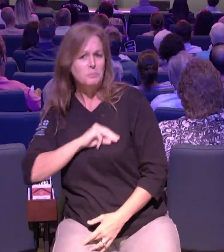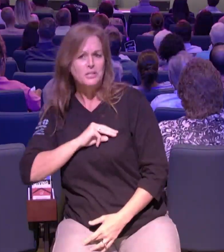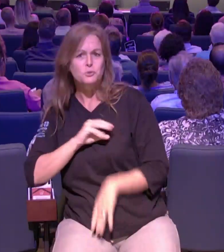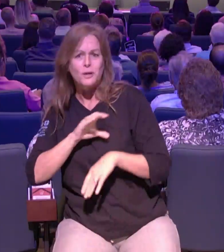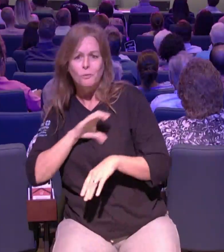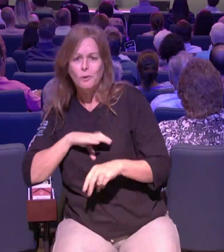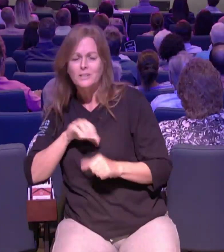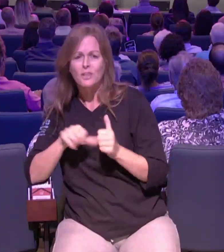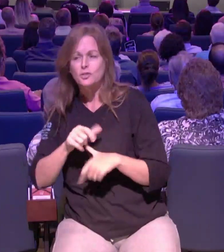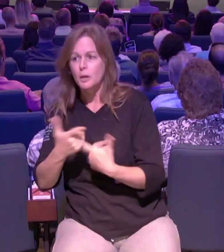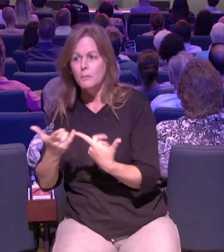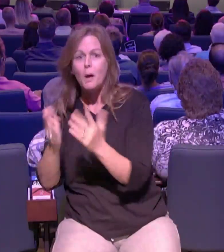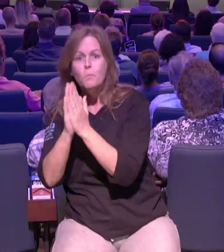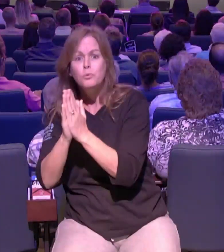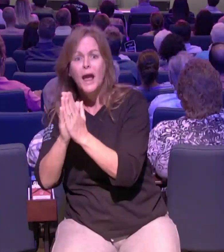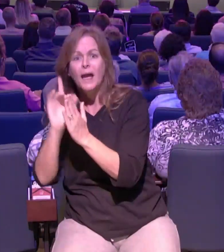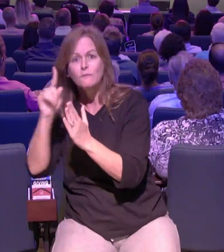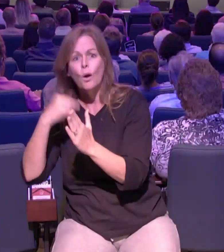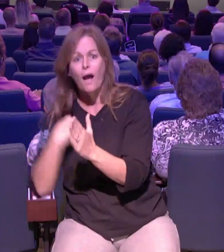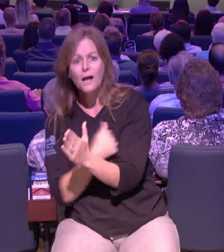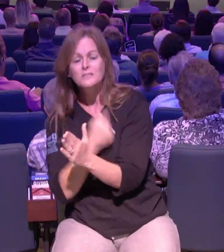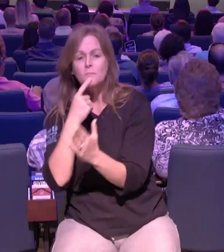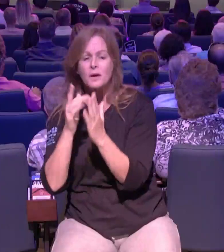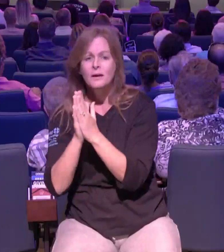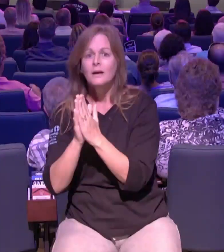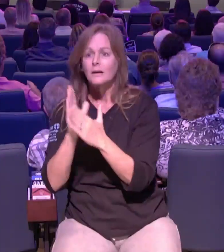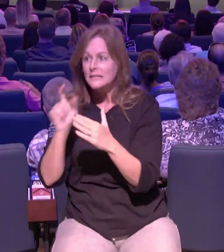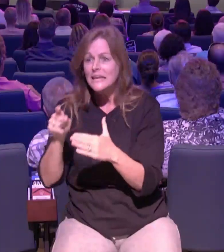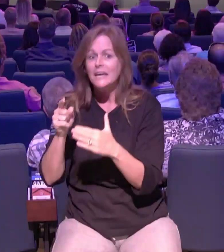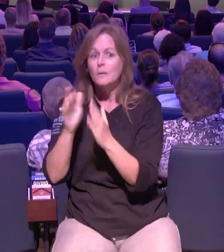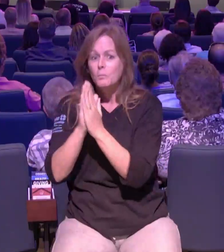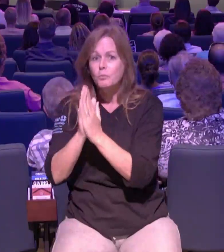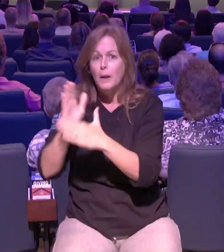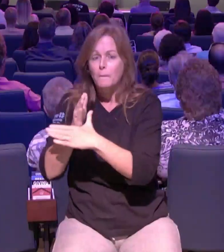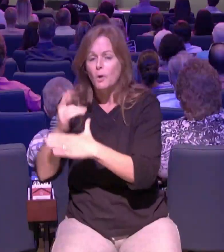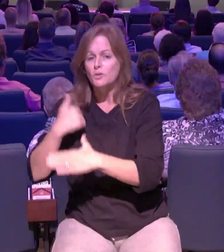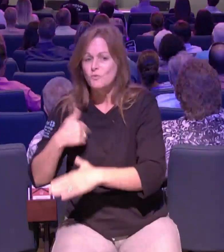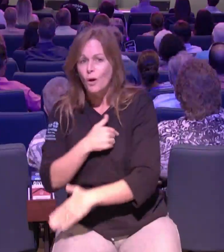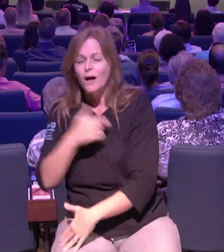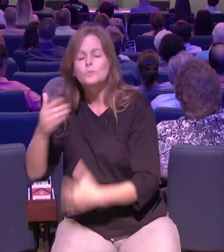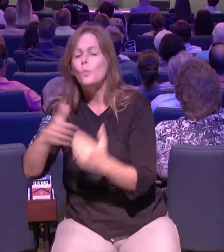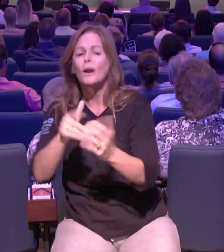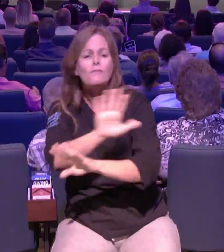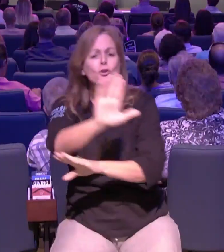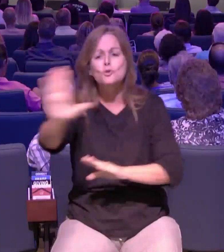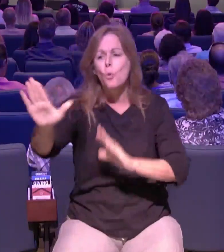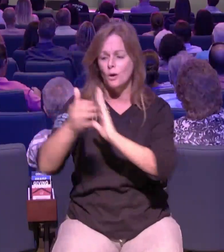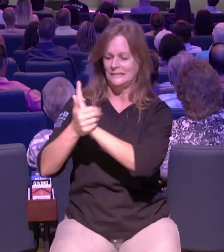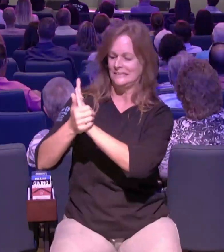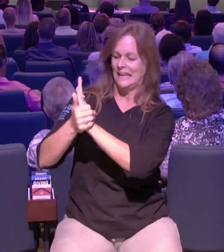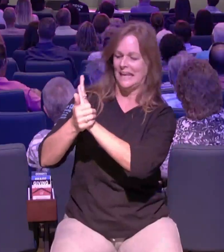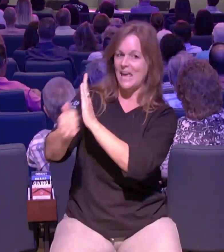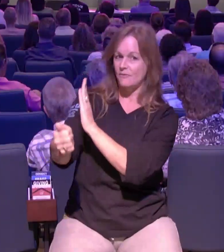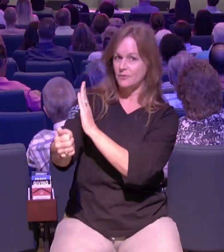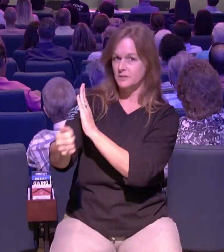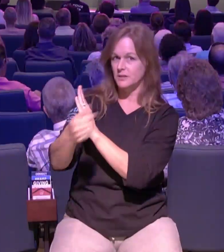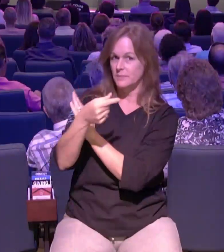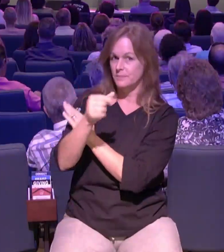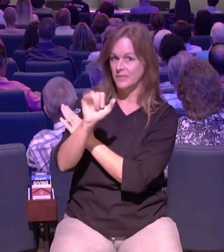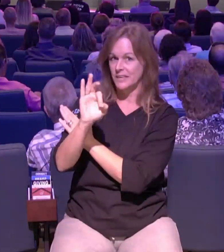up yeah he does that when you bring jesus into your life there's some things that get ripped up he dismantles some things he works on some things there's some things he wants